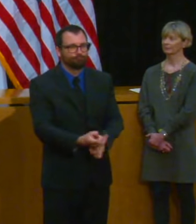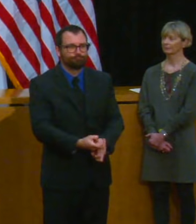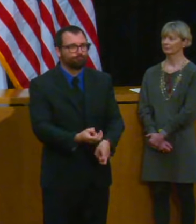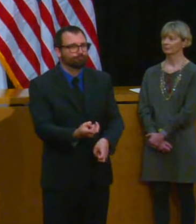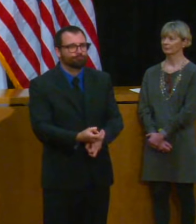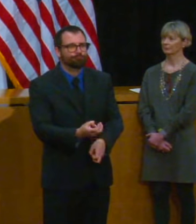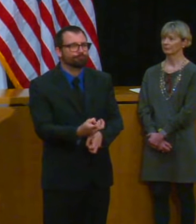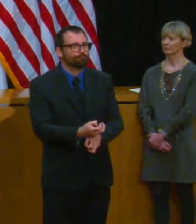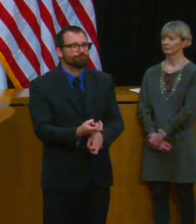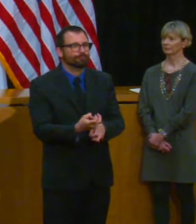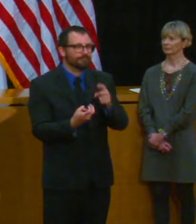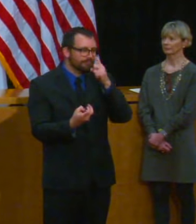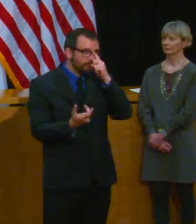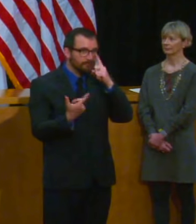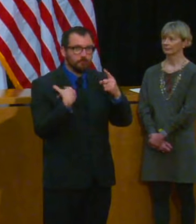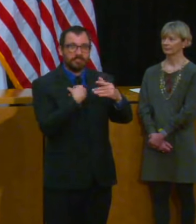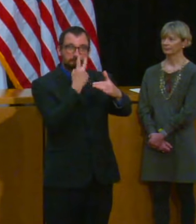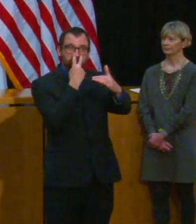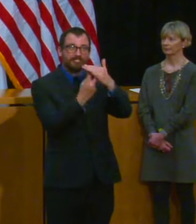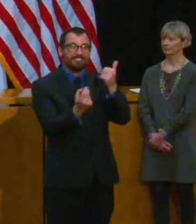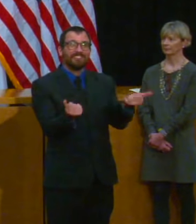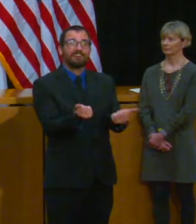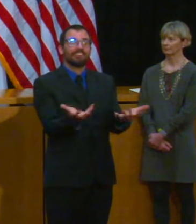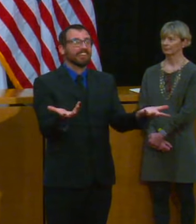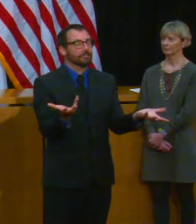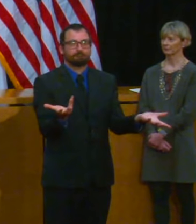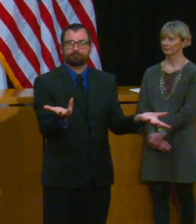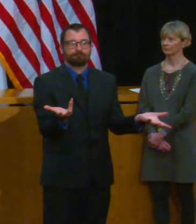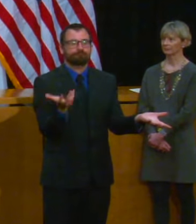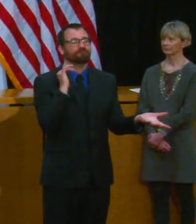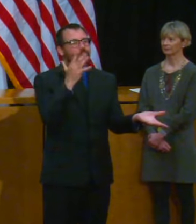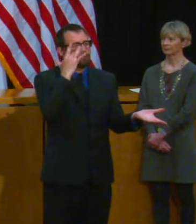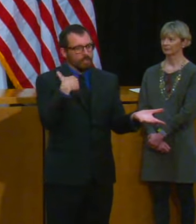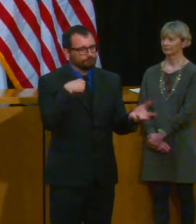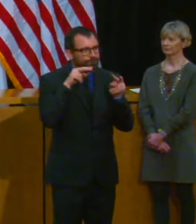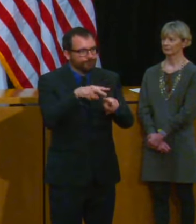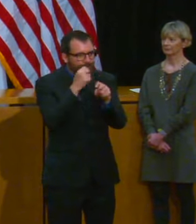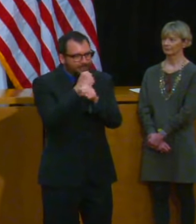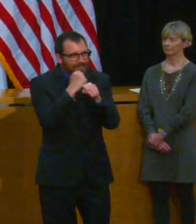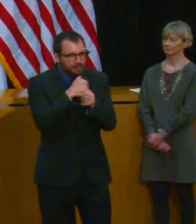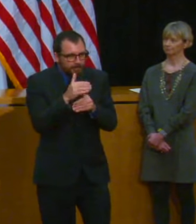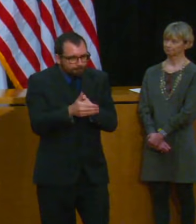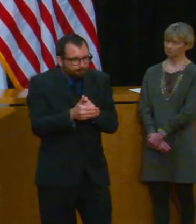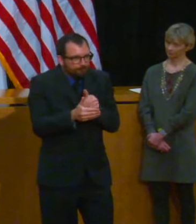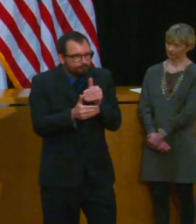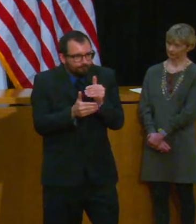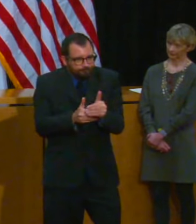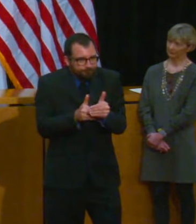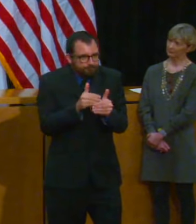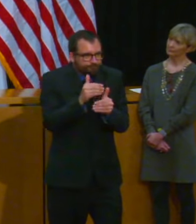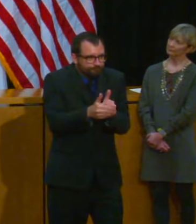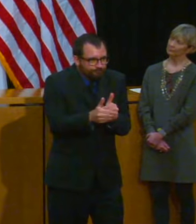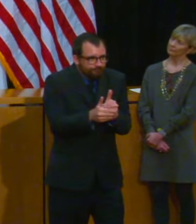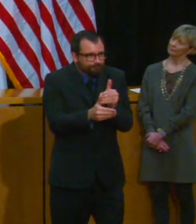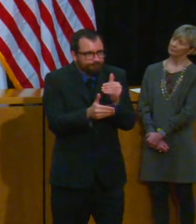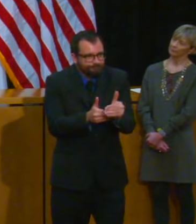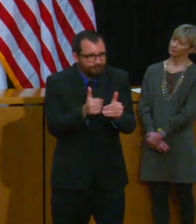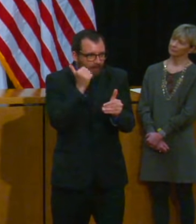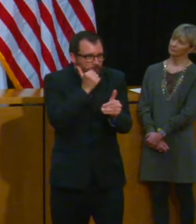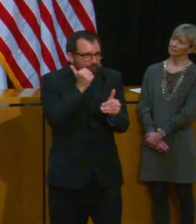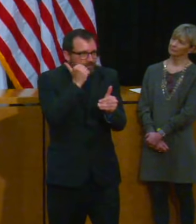anything that gets too far down the road You beyond whatever your experience is Now, our ICU numbers have